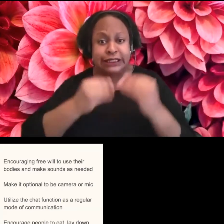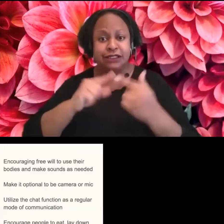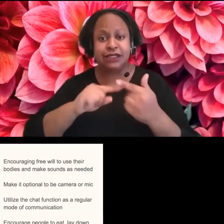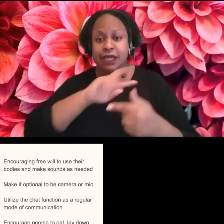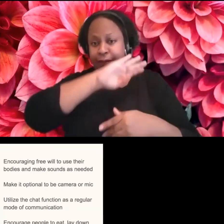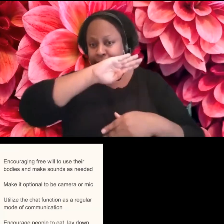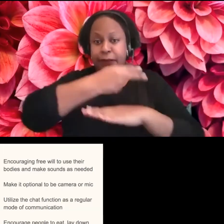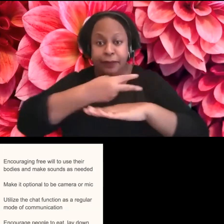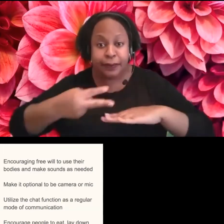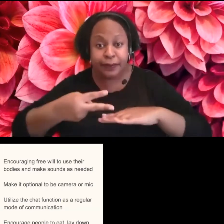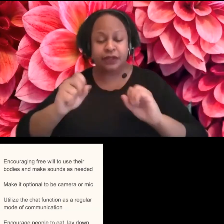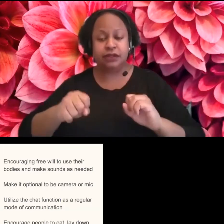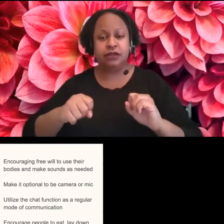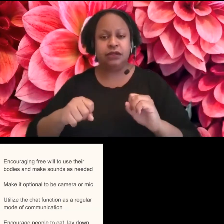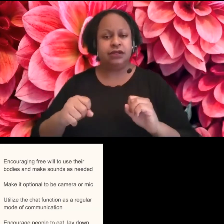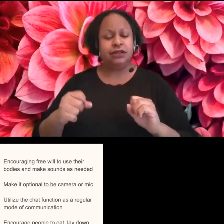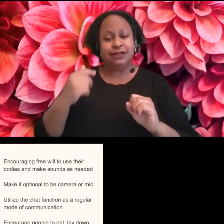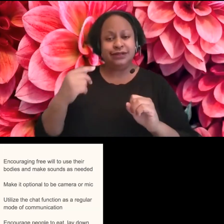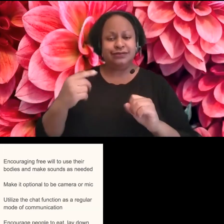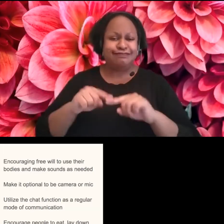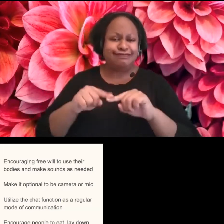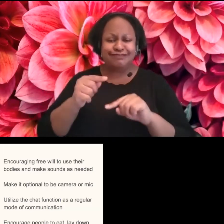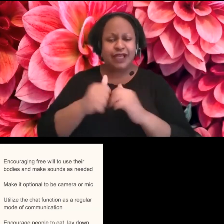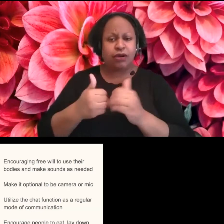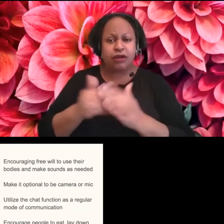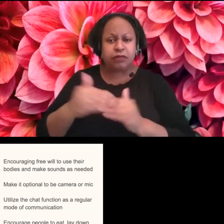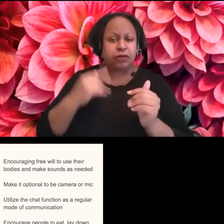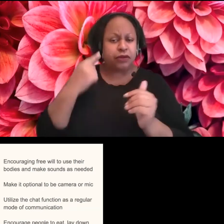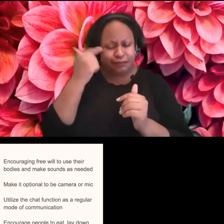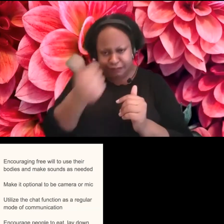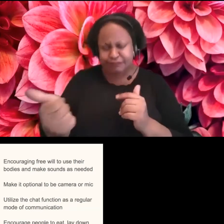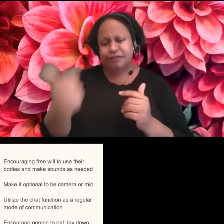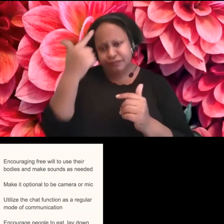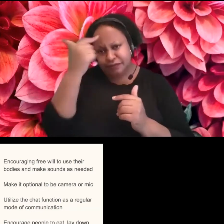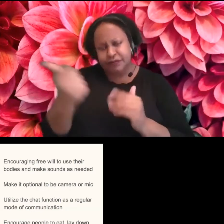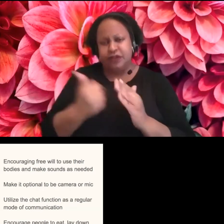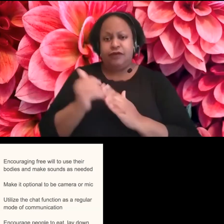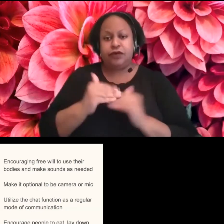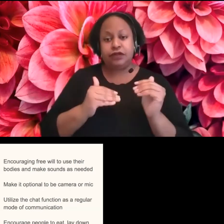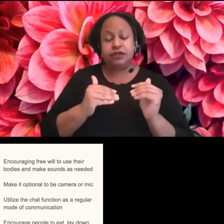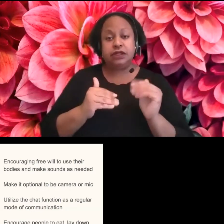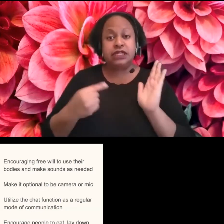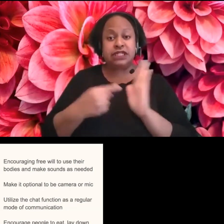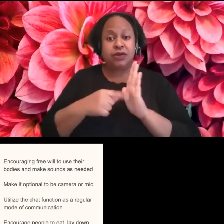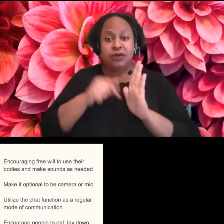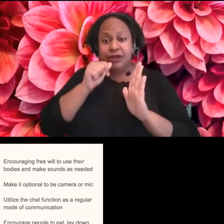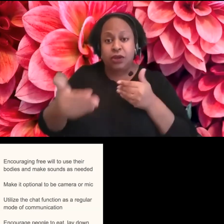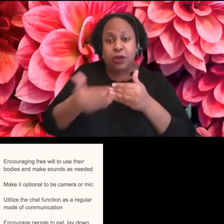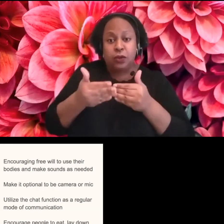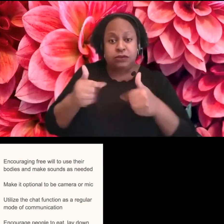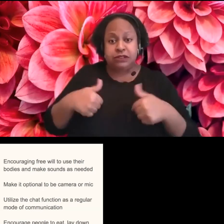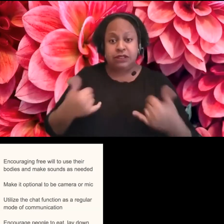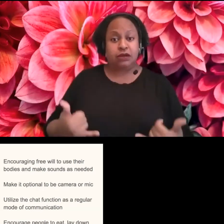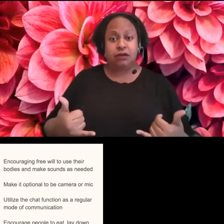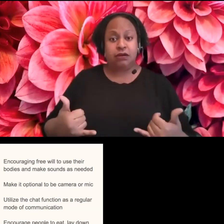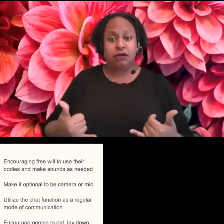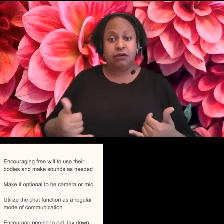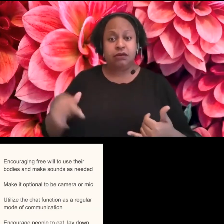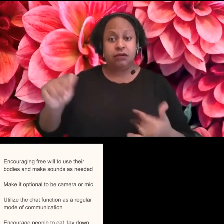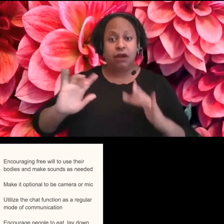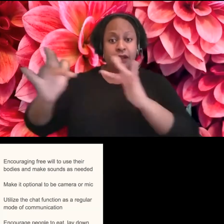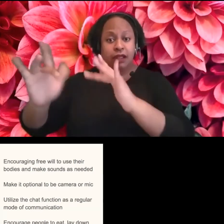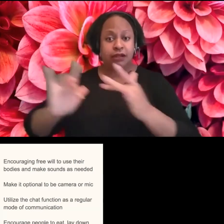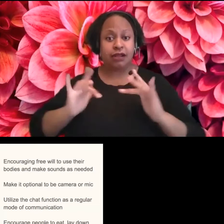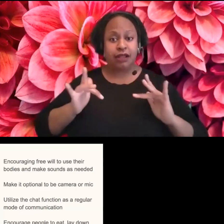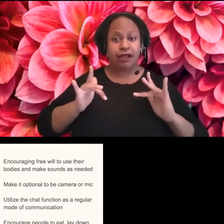exist however is comfortable. It's not like you're in front of me. It's not like I'm going to have a scent issue. If you have whatever food that you need to have,